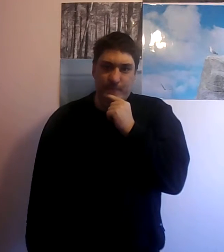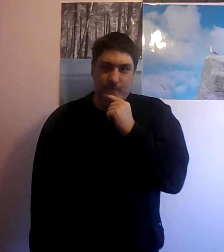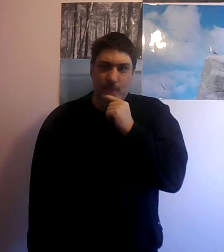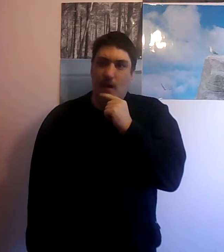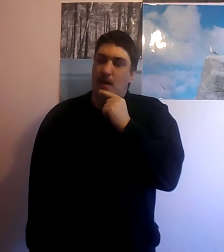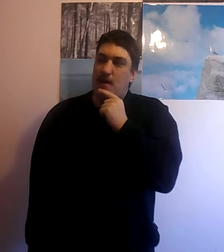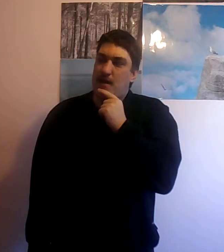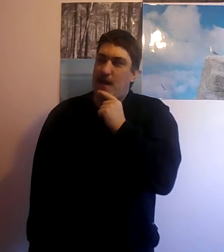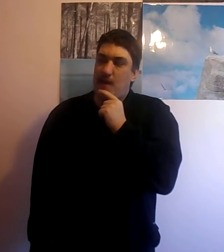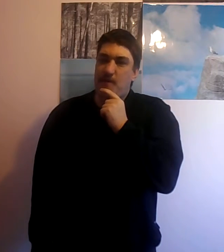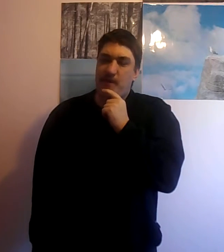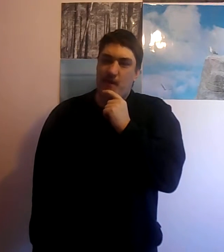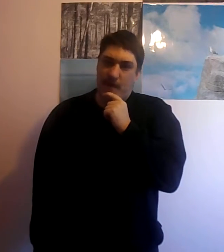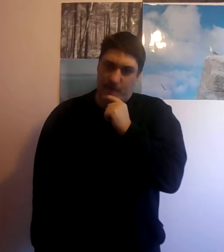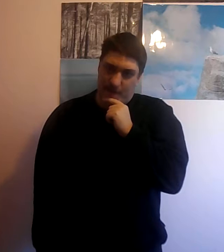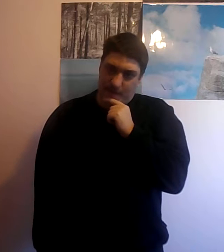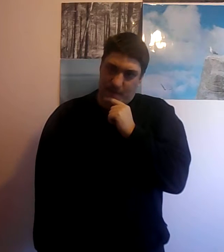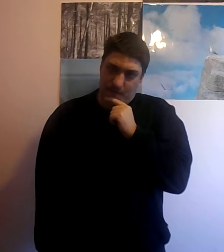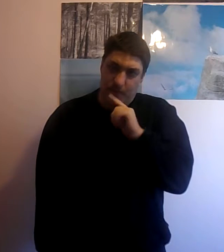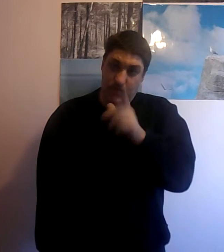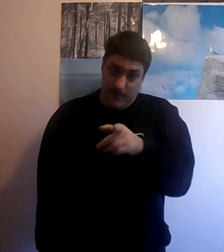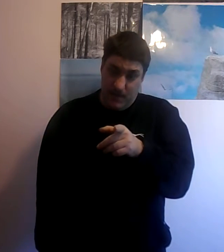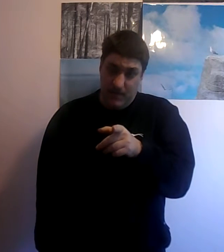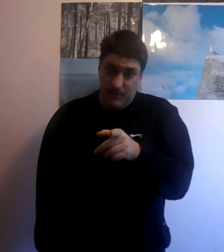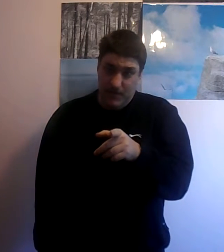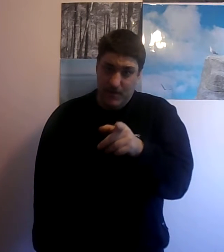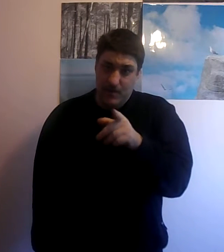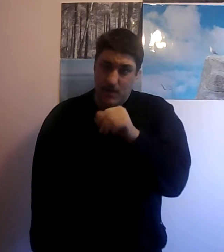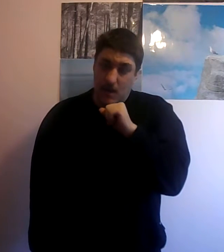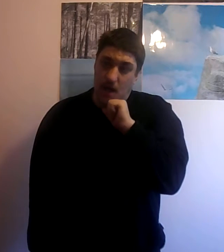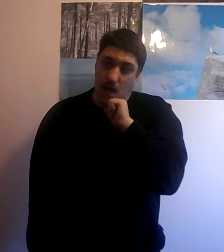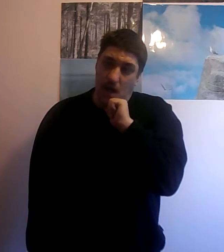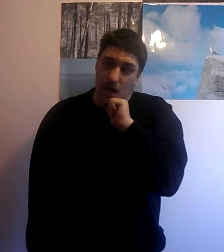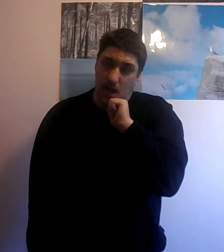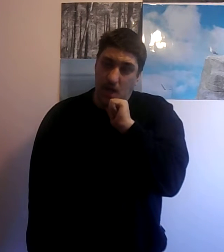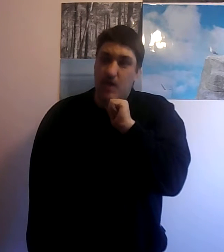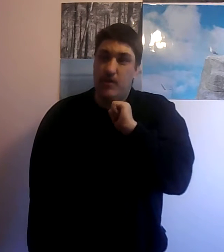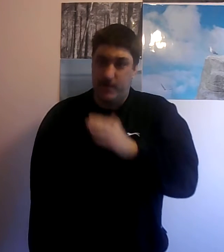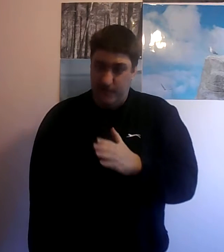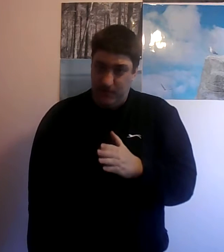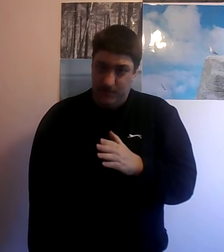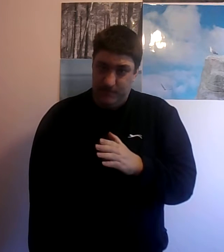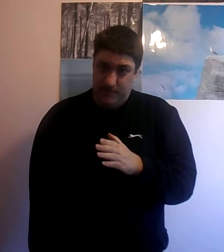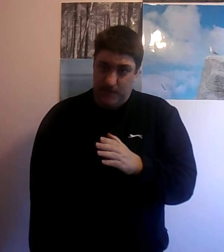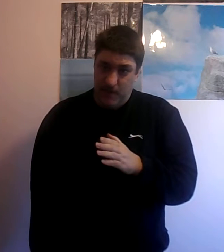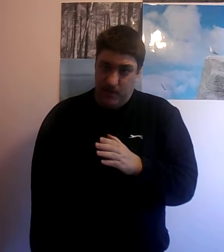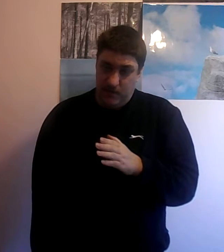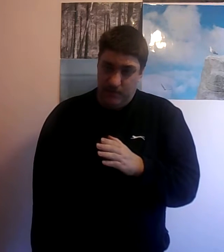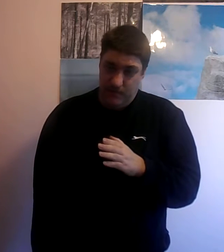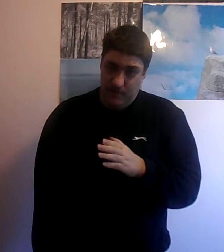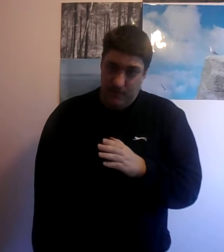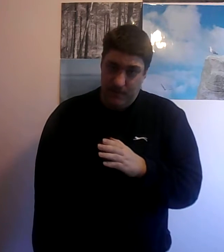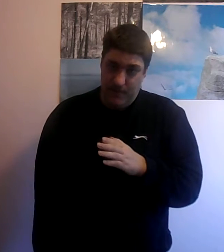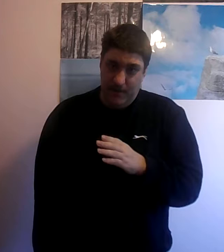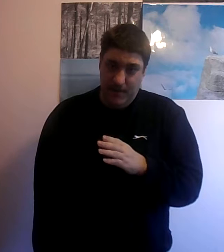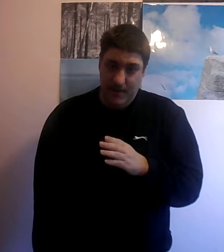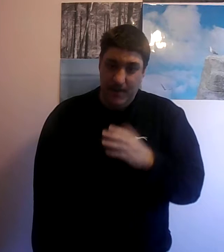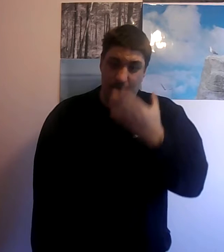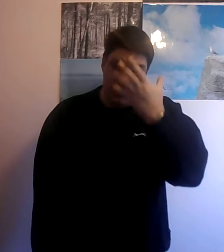yeah let me think about that those can kill you uh you're in a full space suit with the